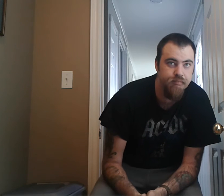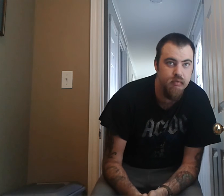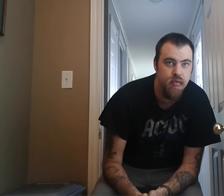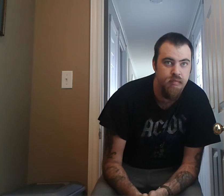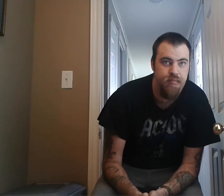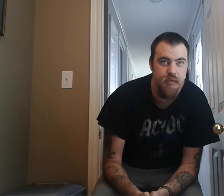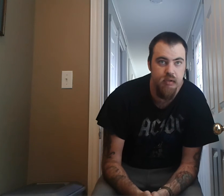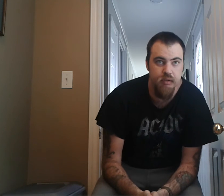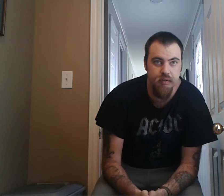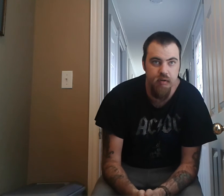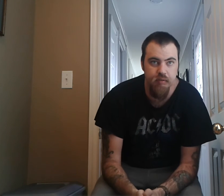It's over.